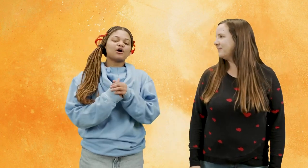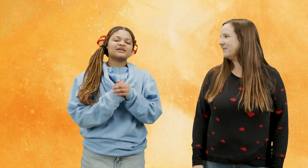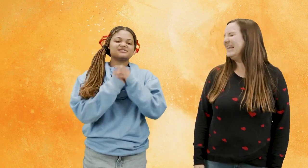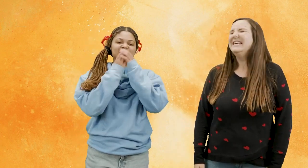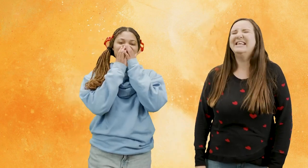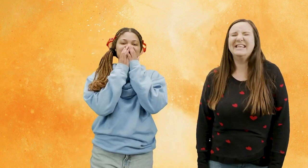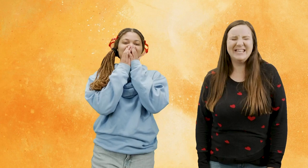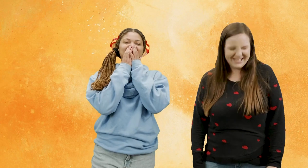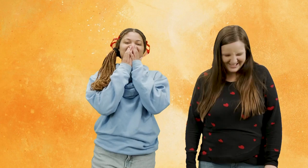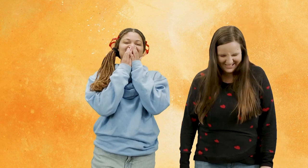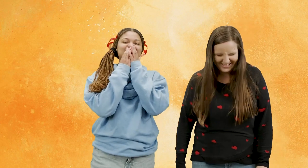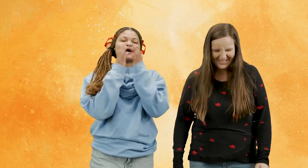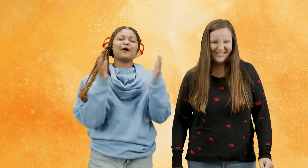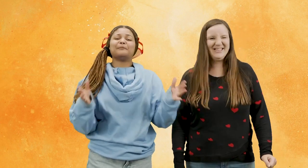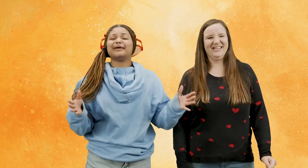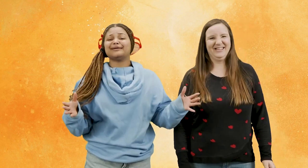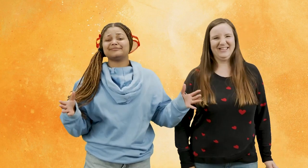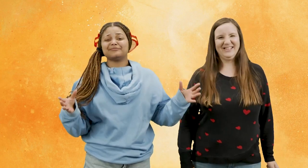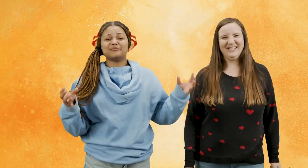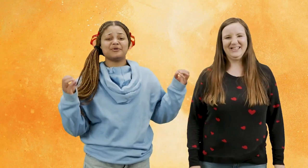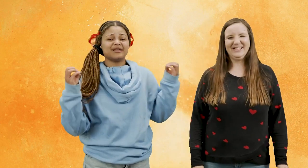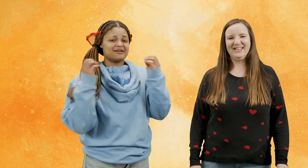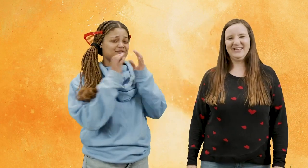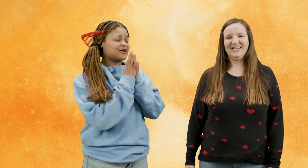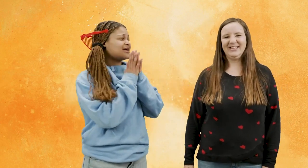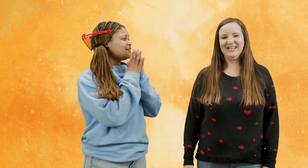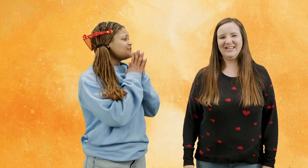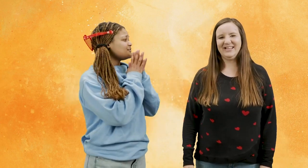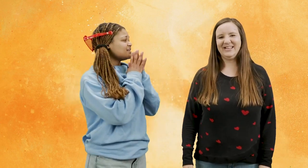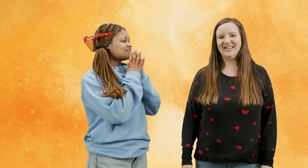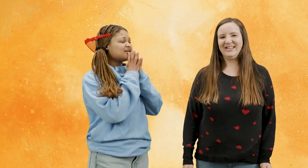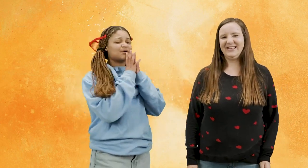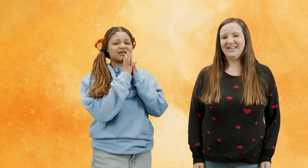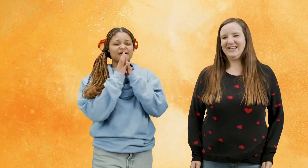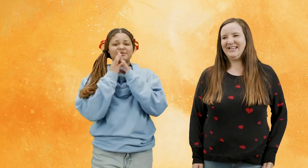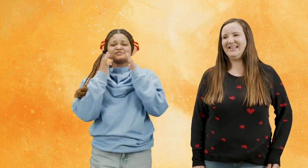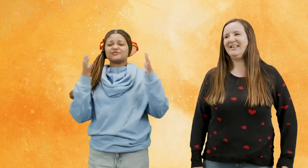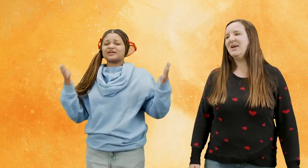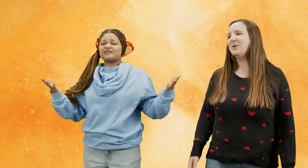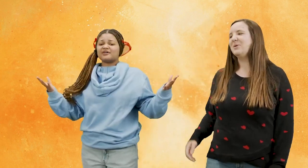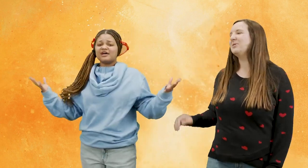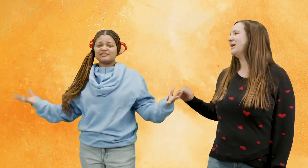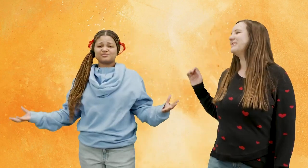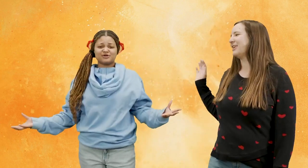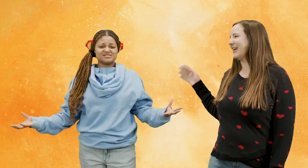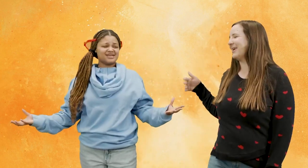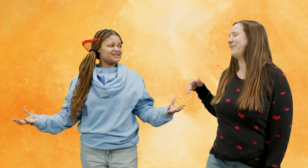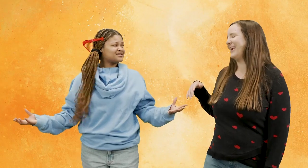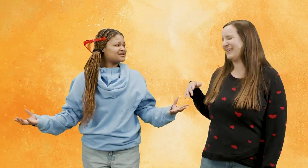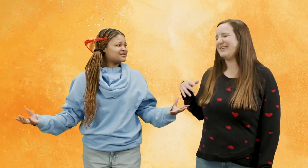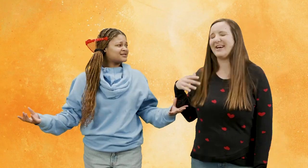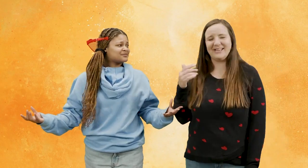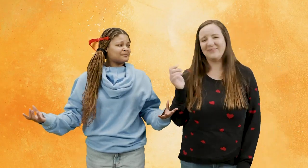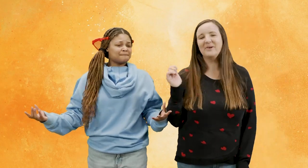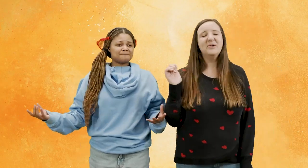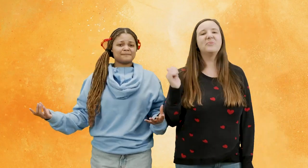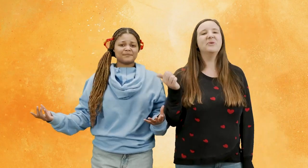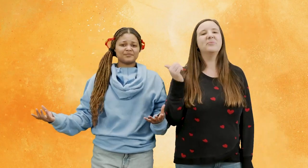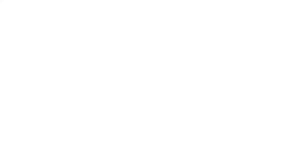can can someone can someone help me like forgive if anyone can help me to forgive this person yeah yeah we're gonna